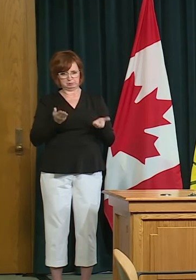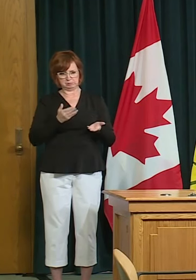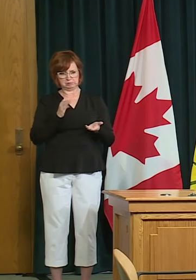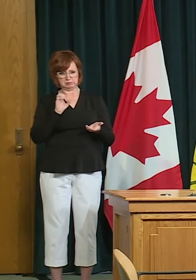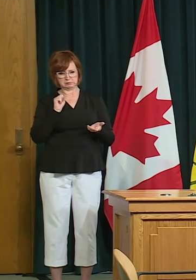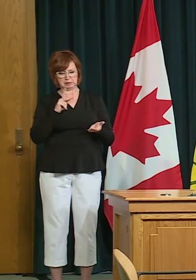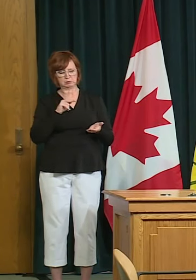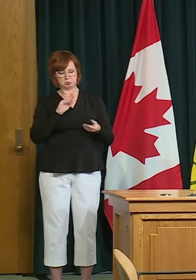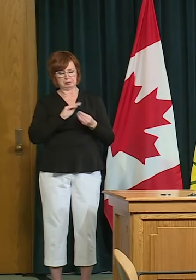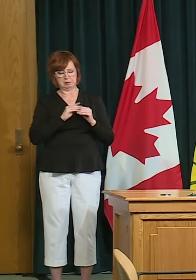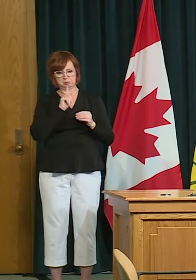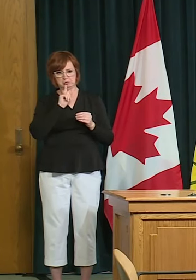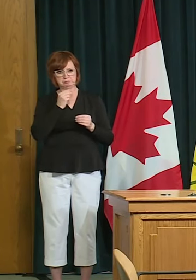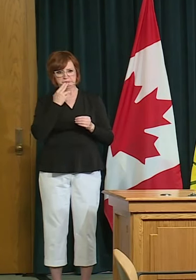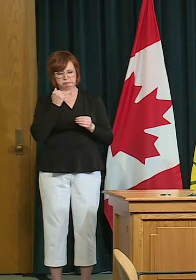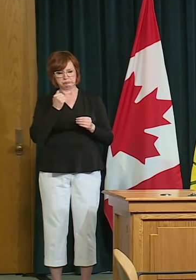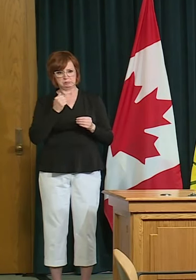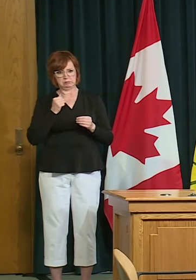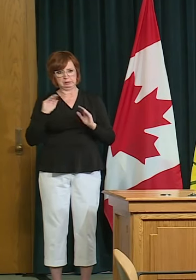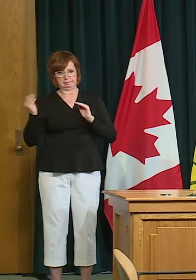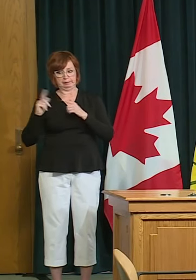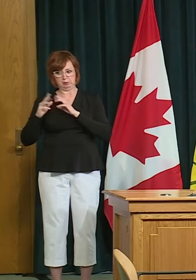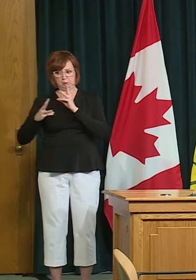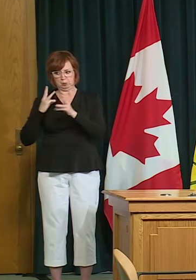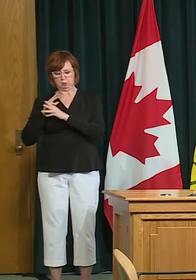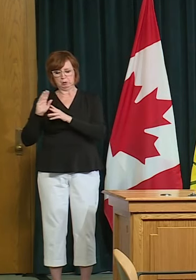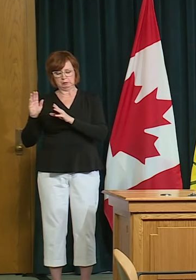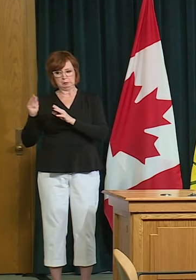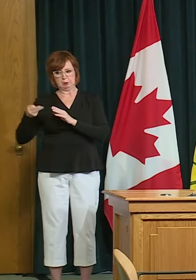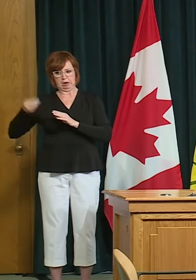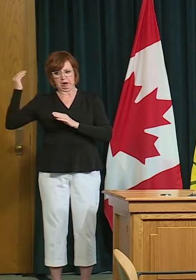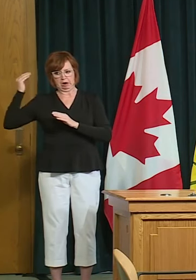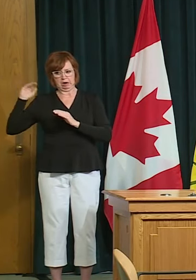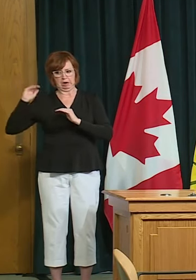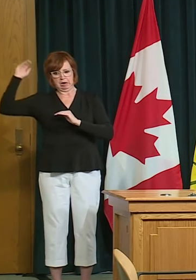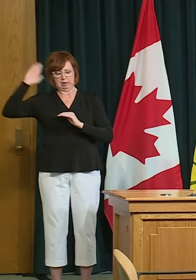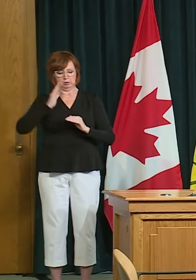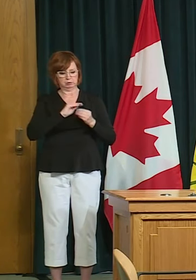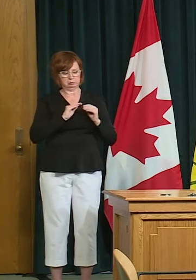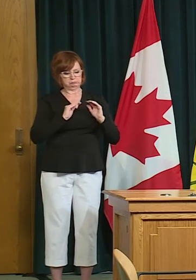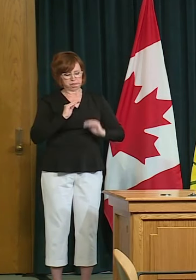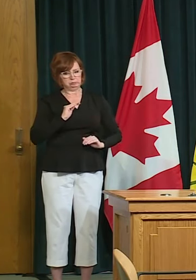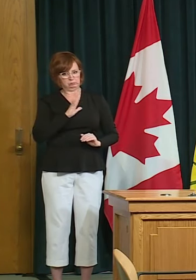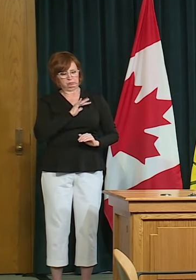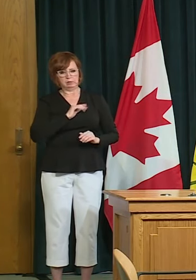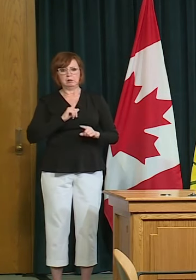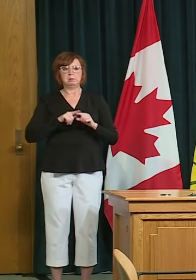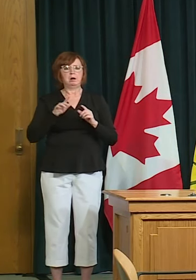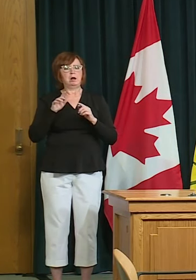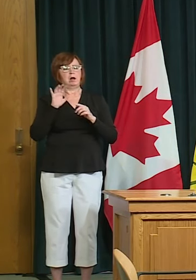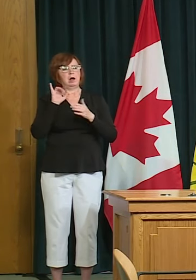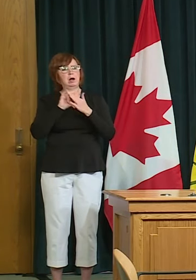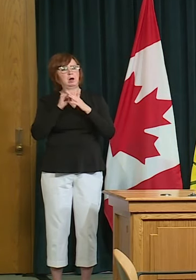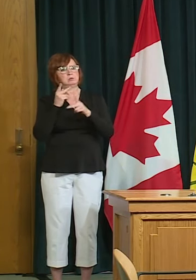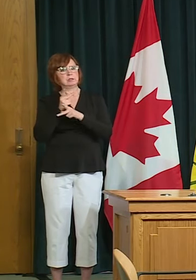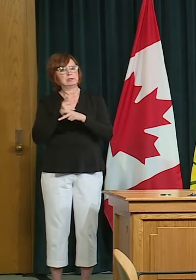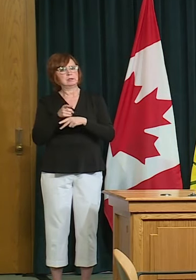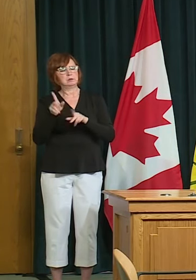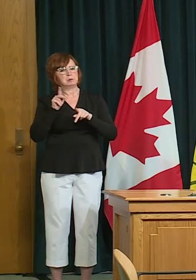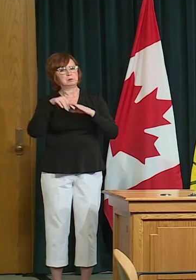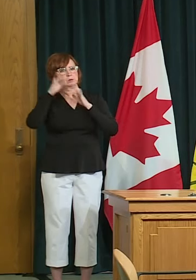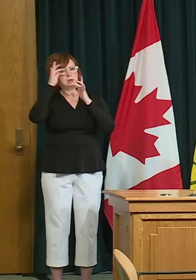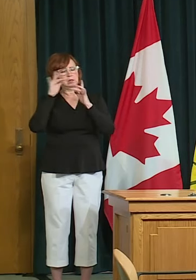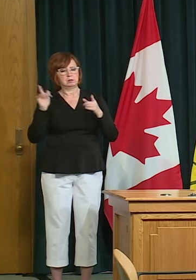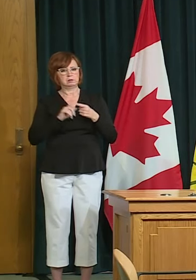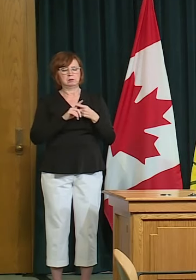on the higher end compared to other parts of the world so the clinical care is based on excellent